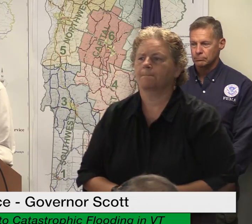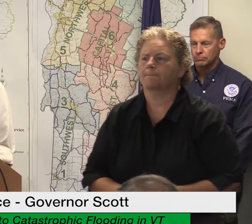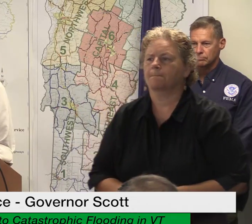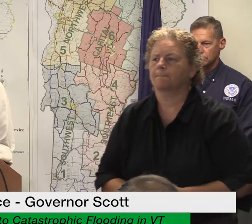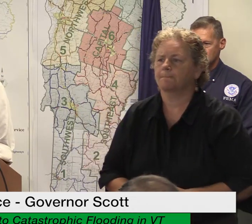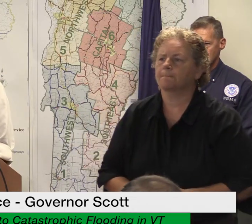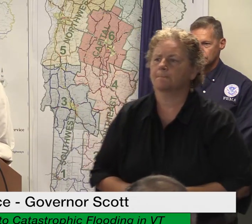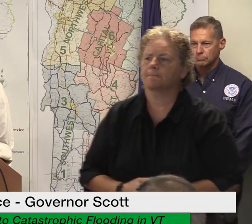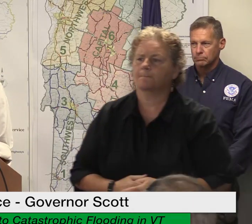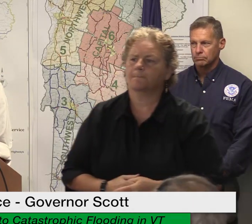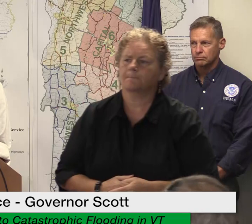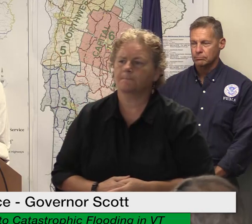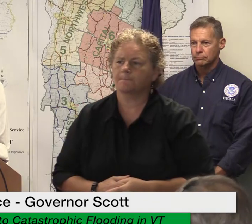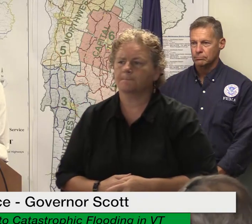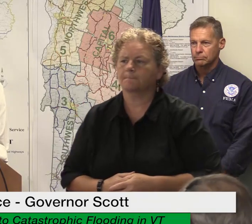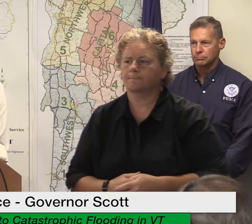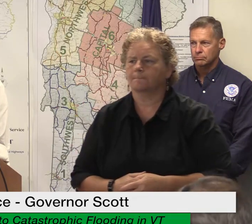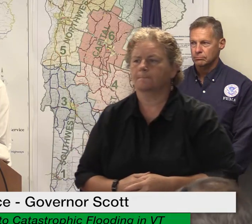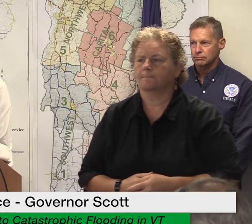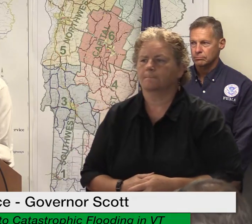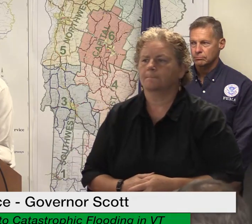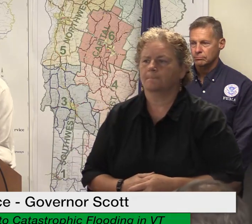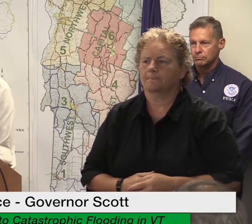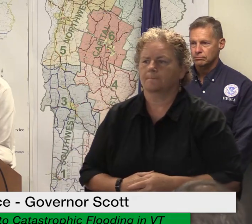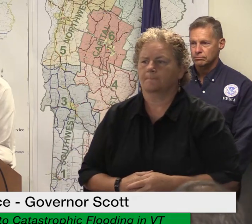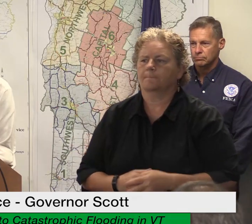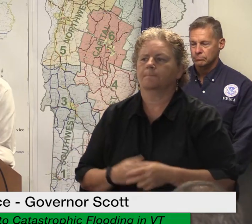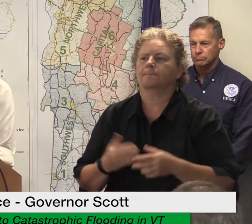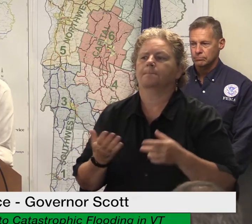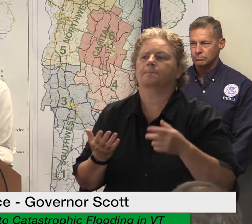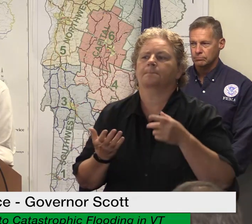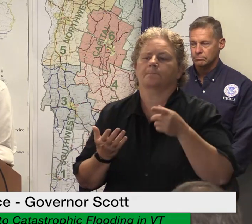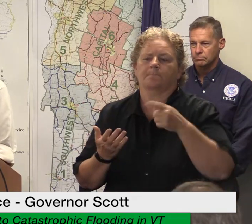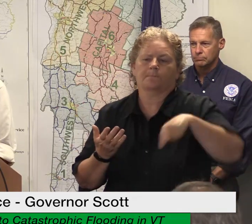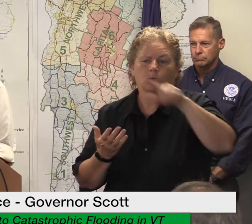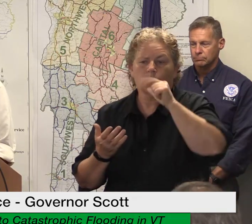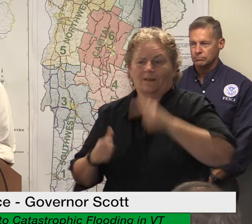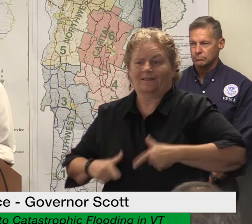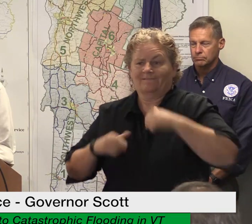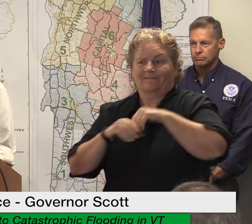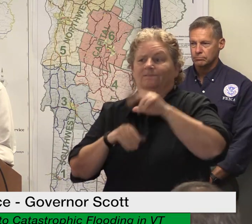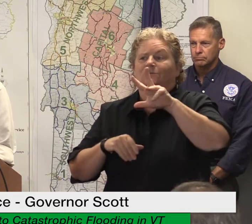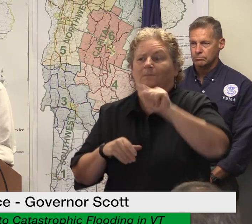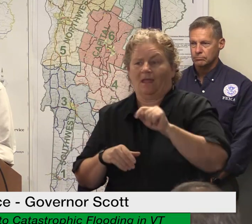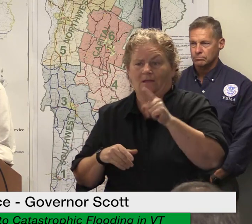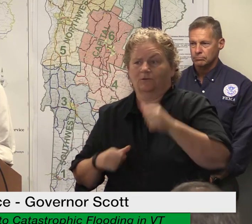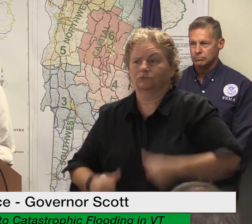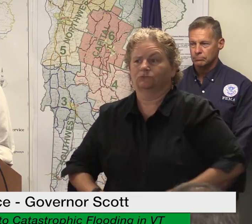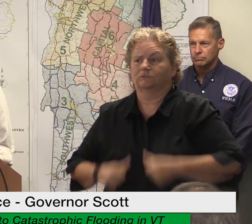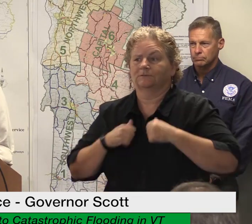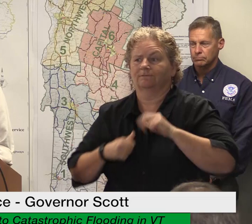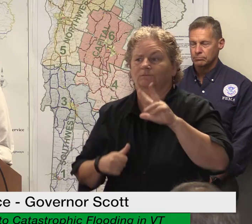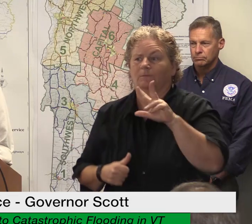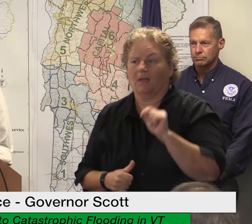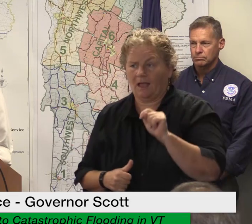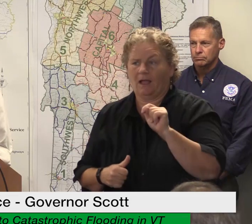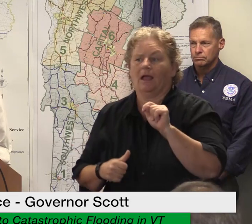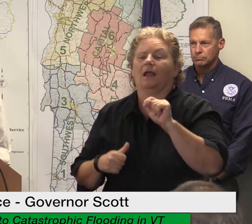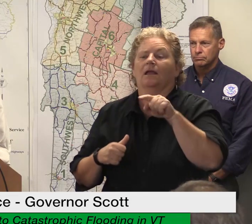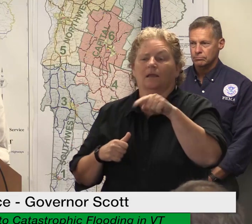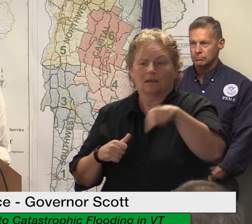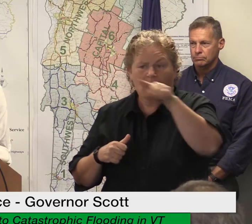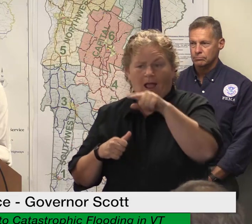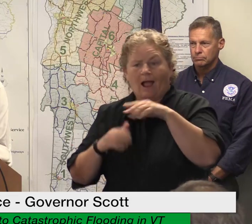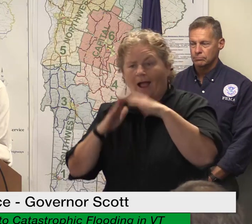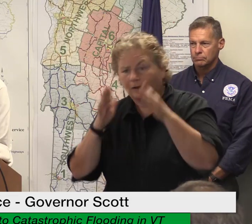talked about but as you've heard businesses are not eligible for individual assistance they're